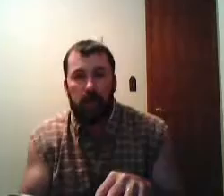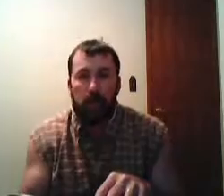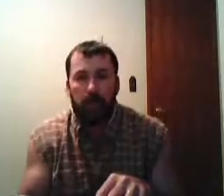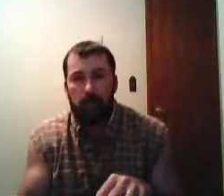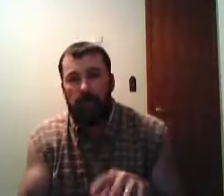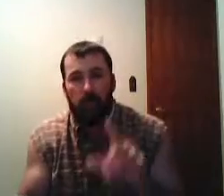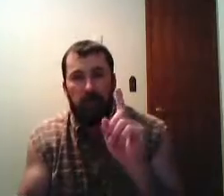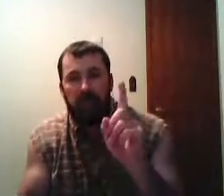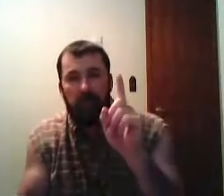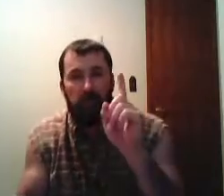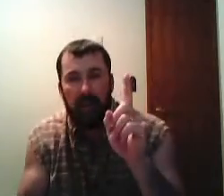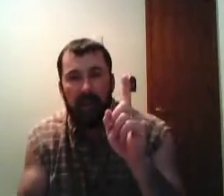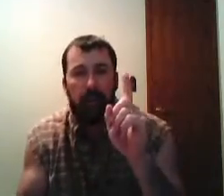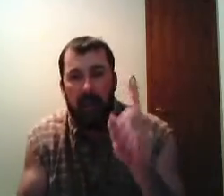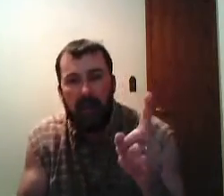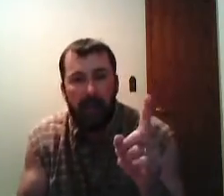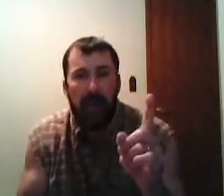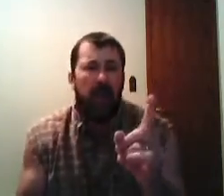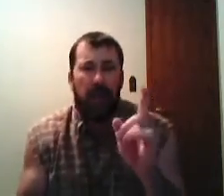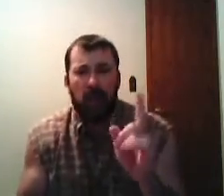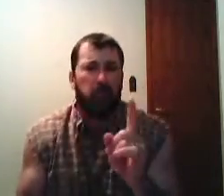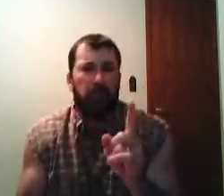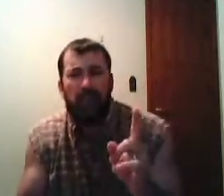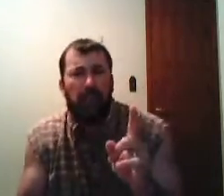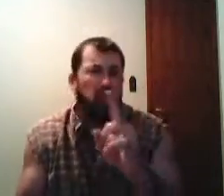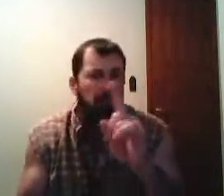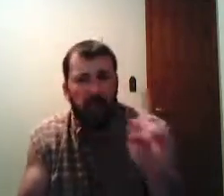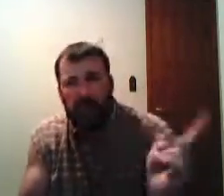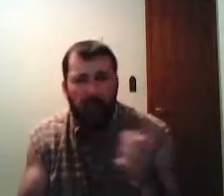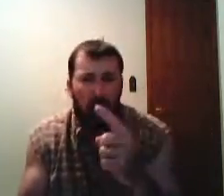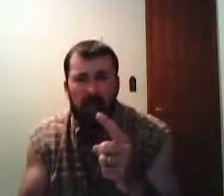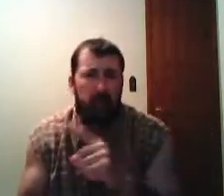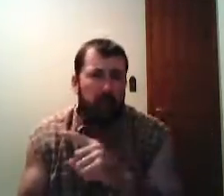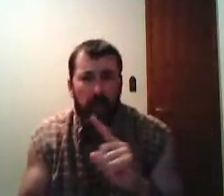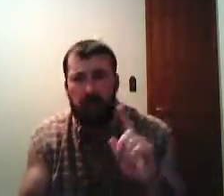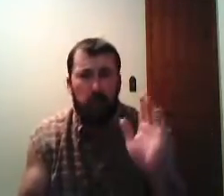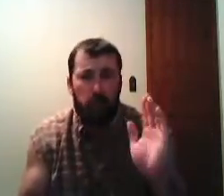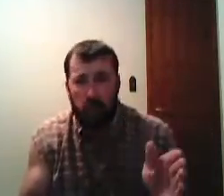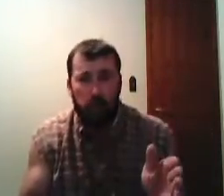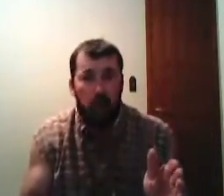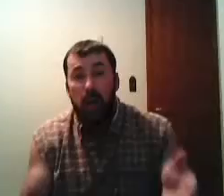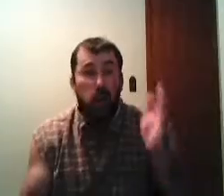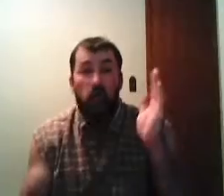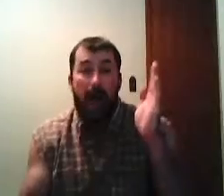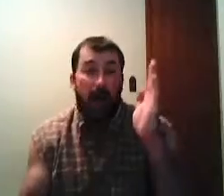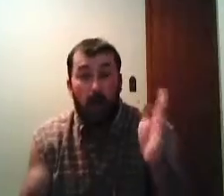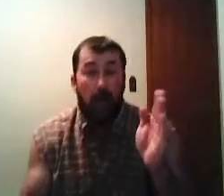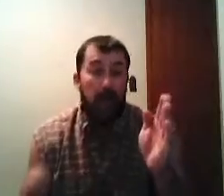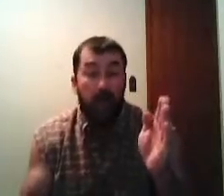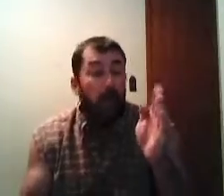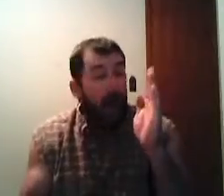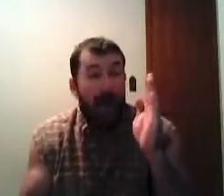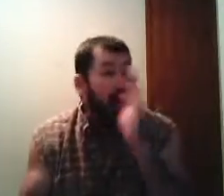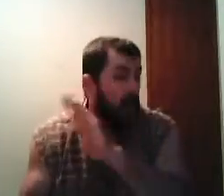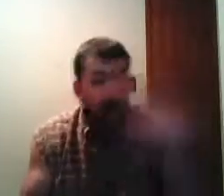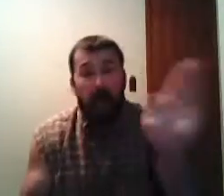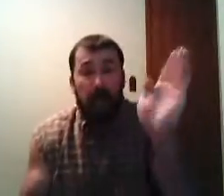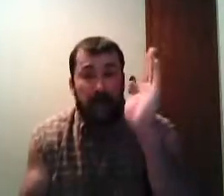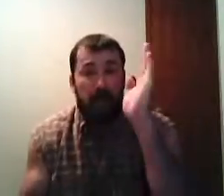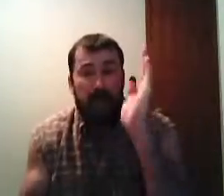come unto me for such are the kingdom of heaven he also said unless you be converted and become as little children you will by no way inherit the kingdom of